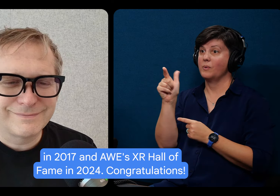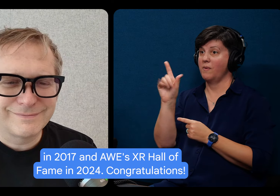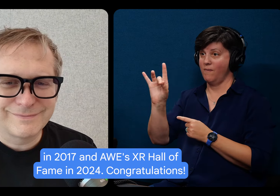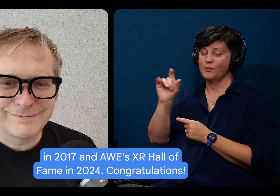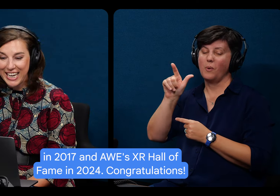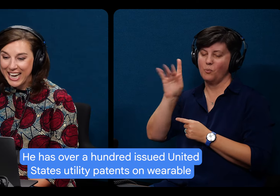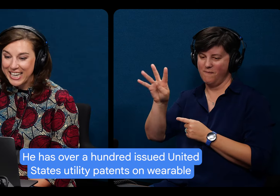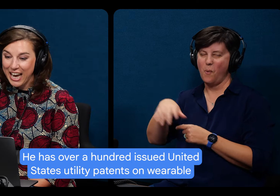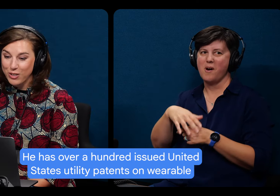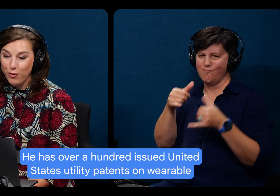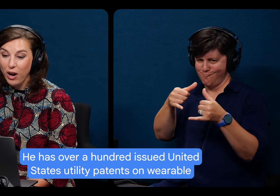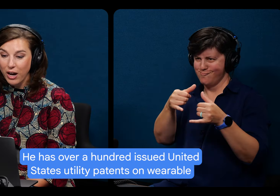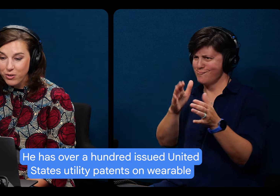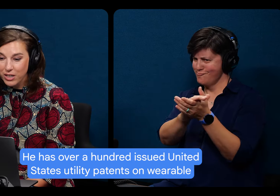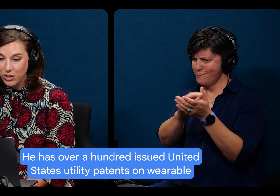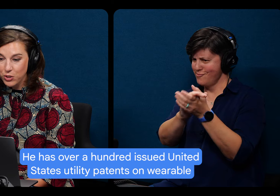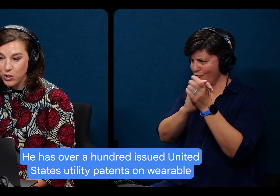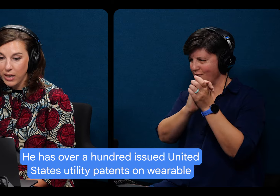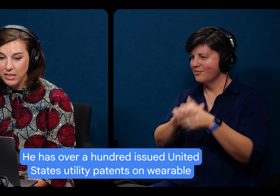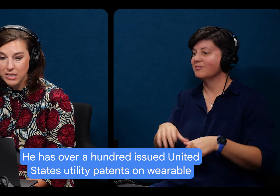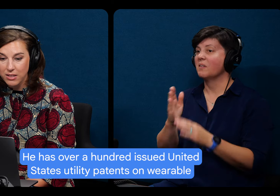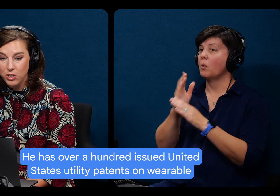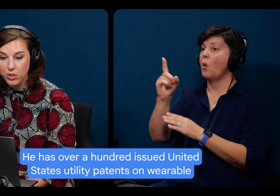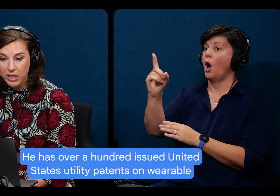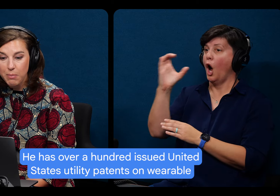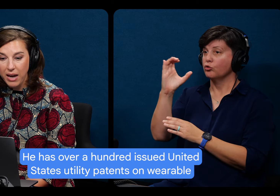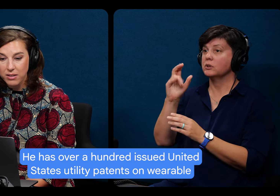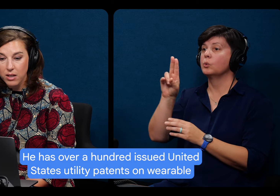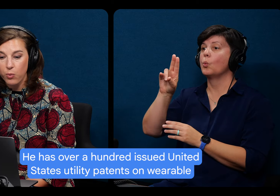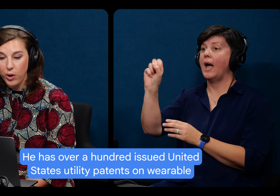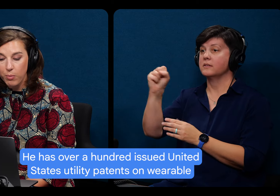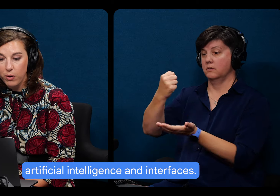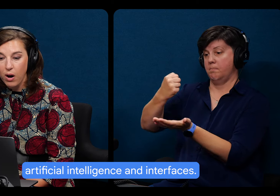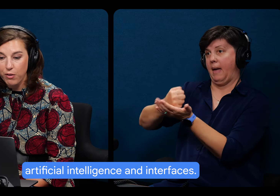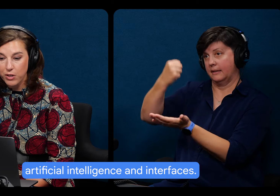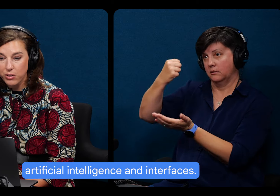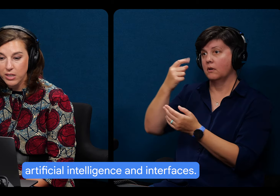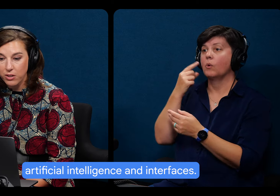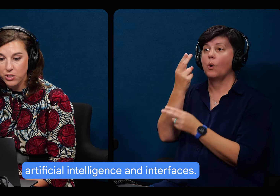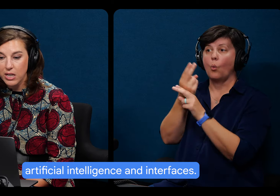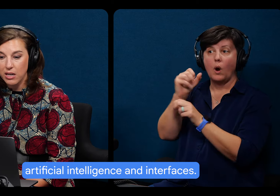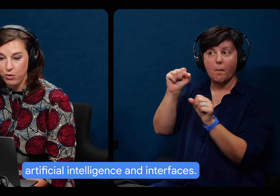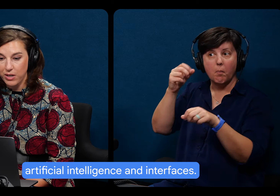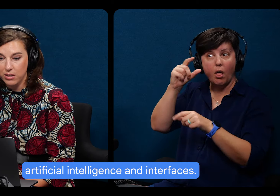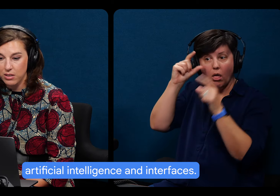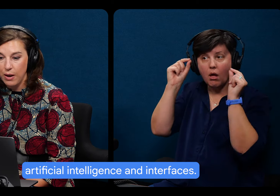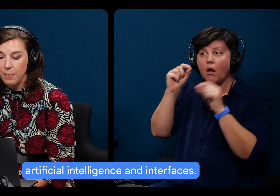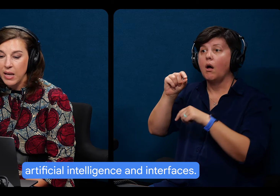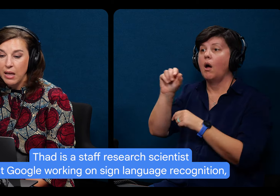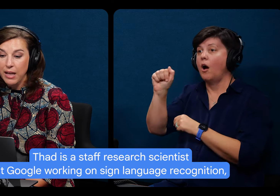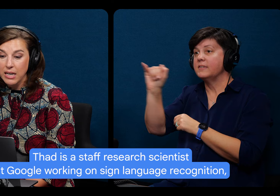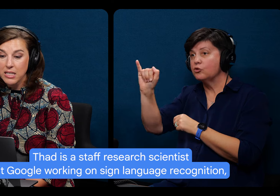Congratulations. He has over 100 issued United States utility patents on wearable artificial intelligence and interfaces.